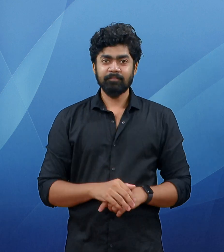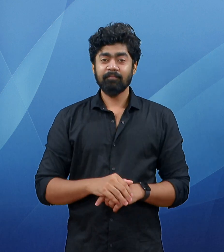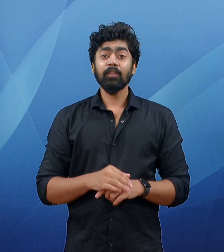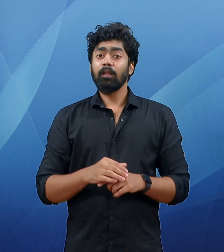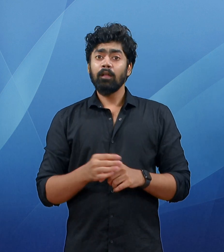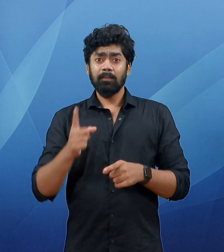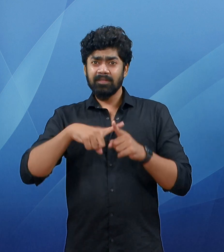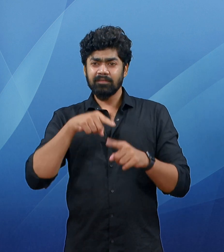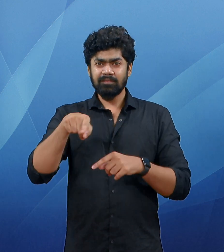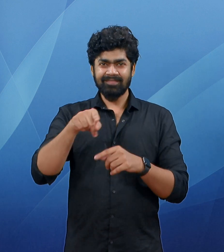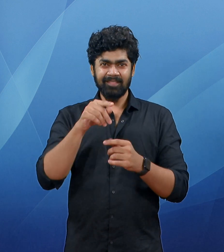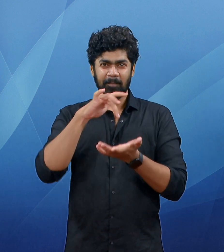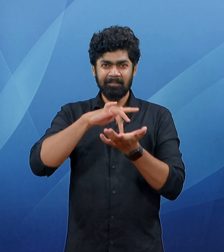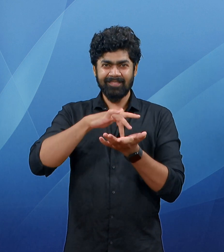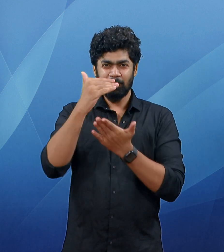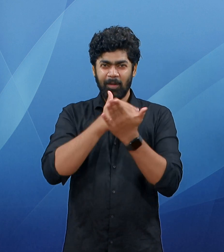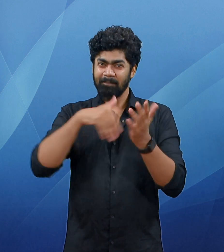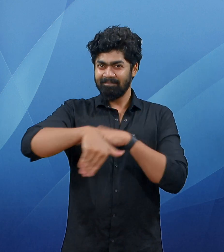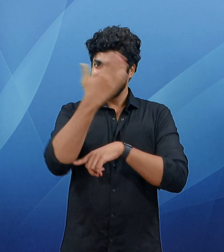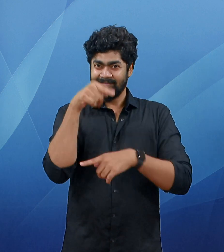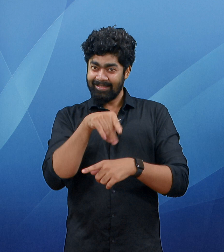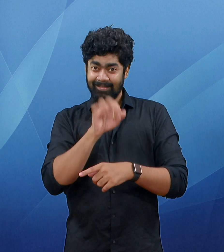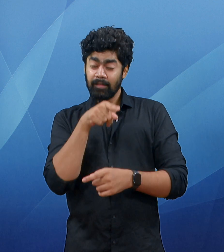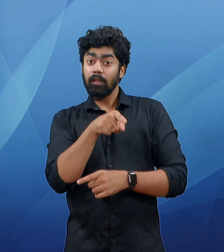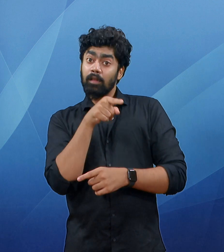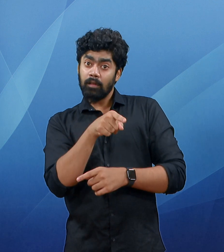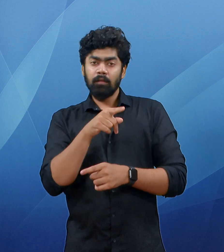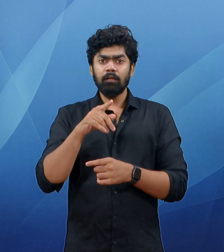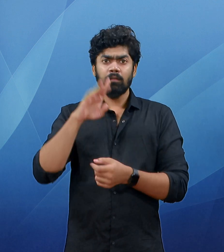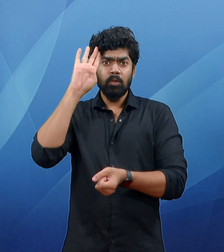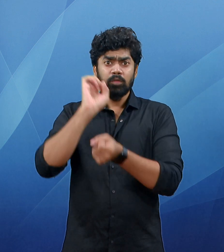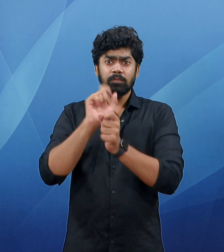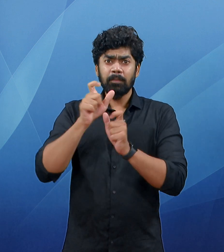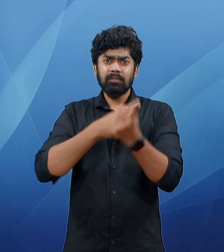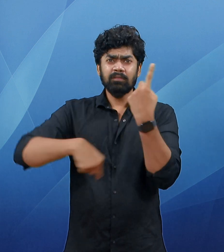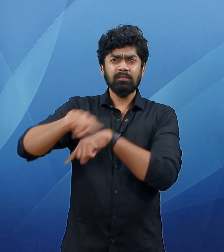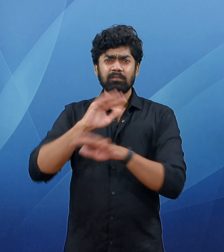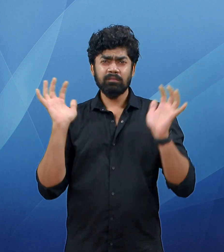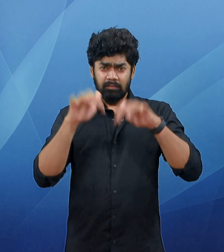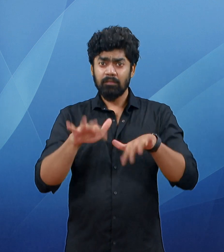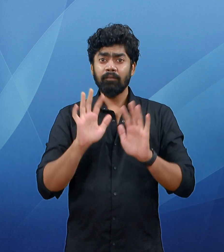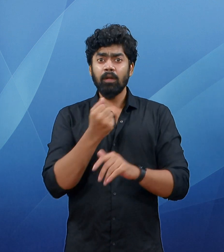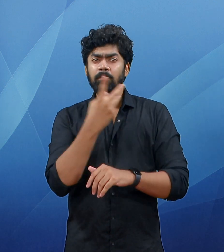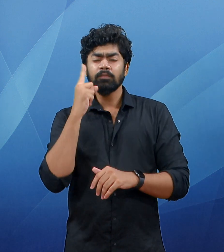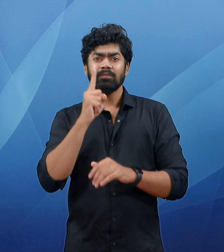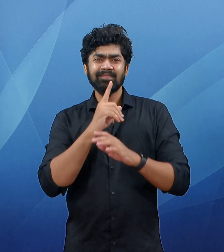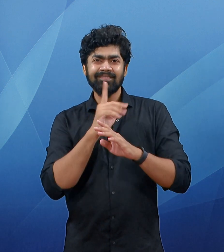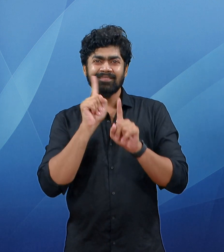restrictions are imposed along the stretch from Caudia to East Fort from 6pm to 1pm on all days during the course